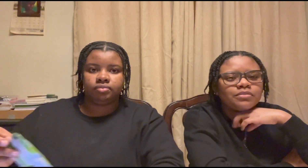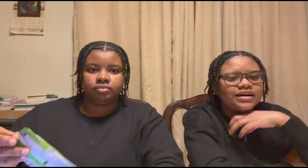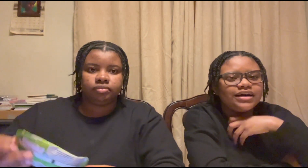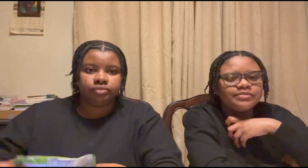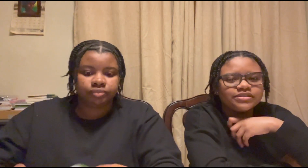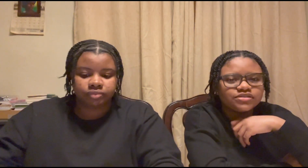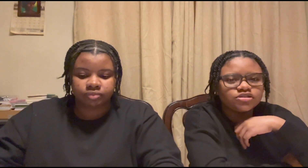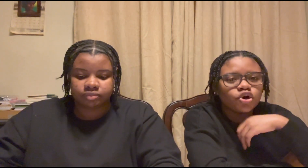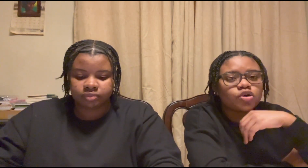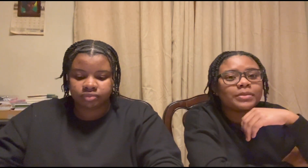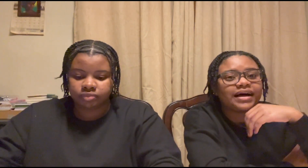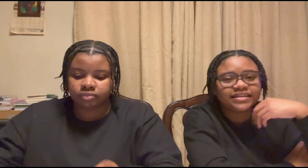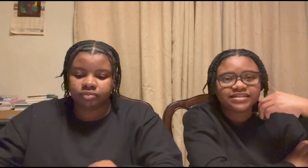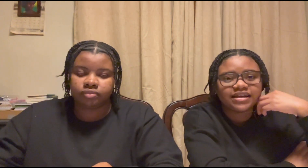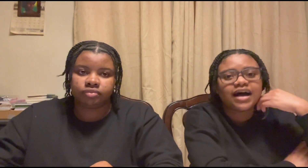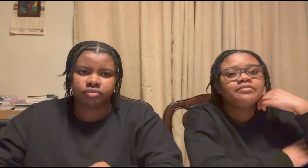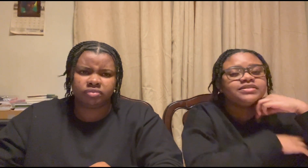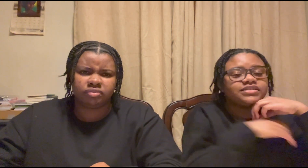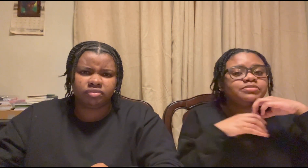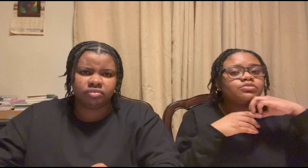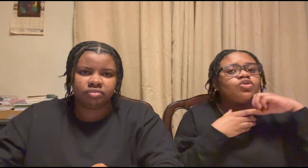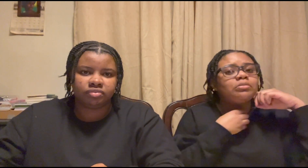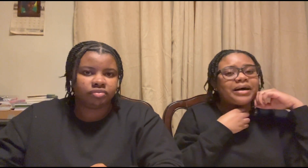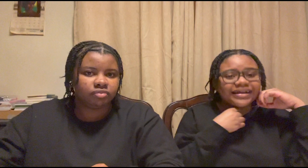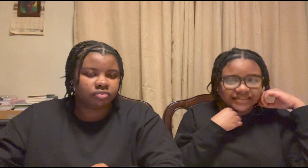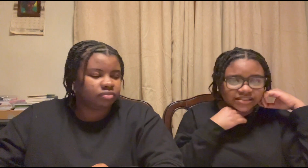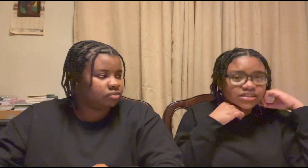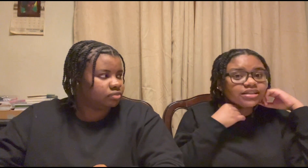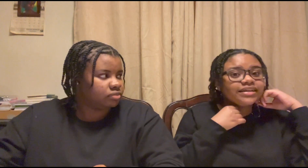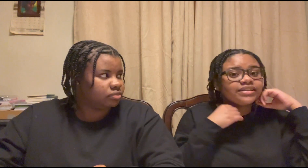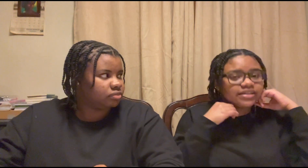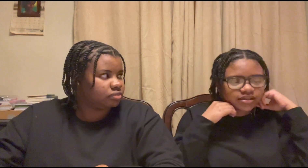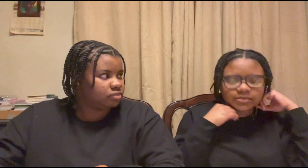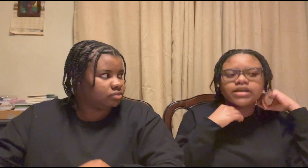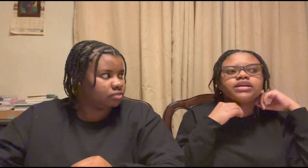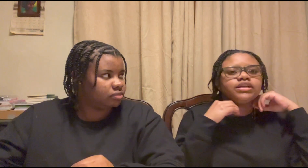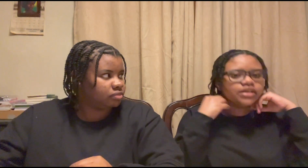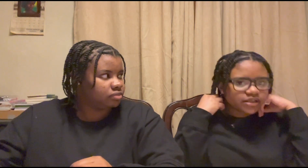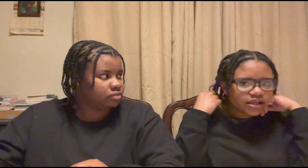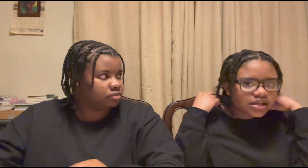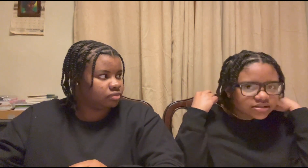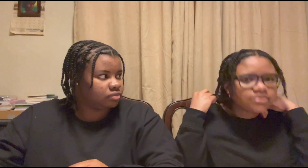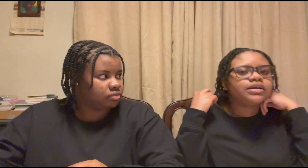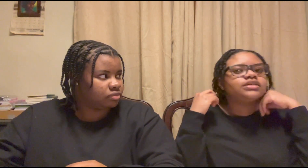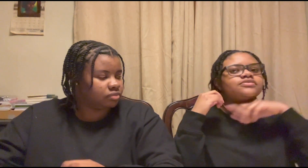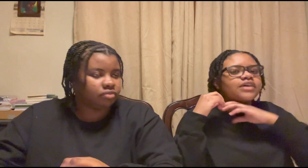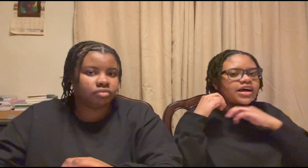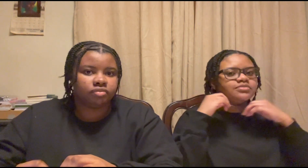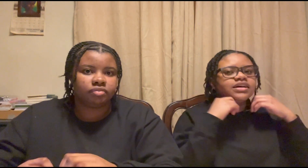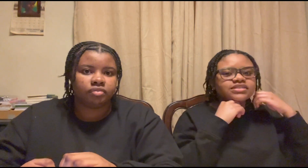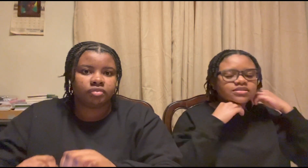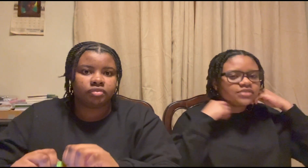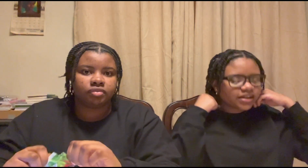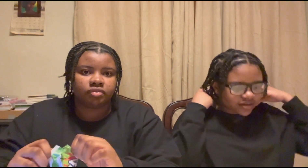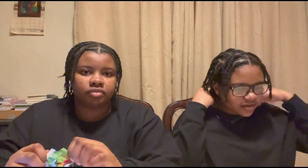bahamas or bali i've been seeing people go to bali lately and i'm like yeah that seemed like a vibe that seemed like a